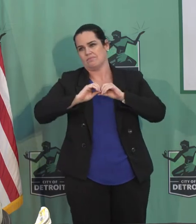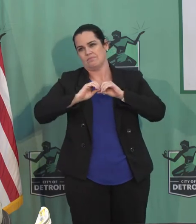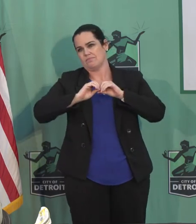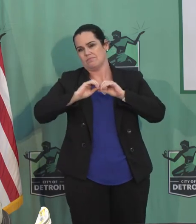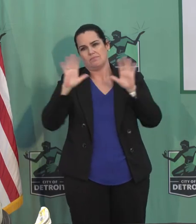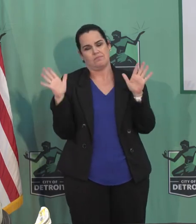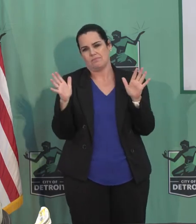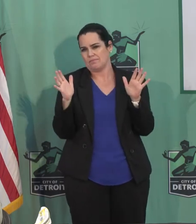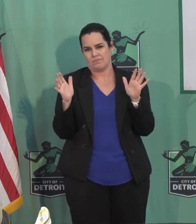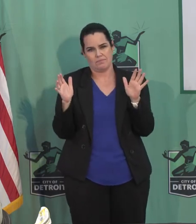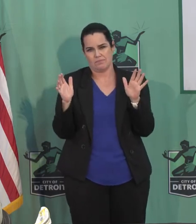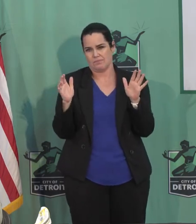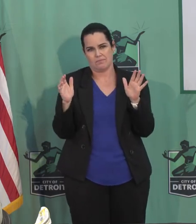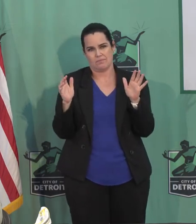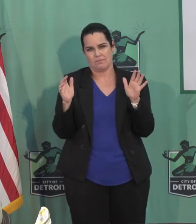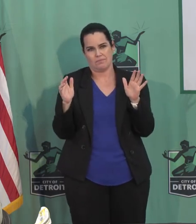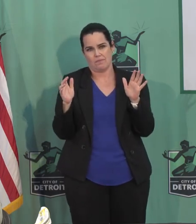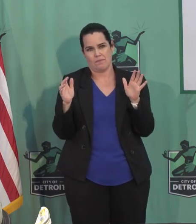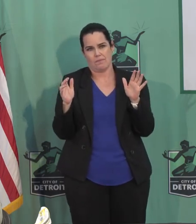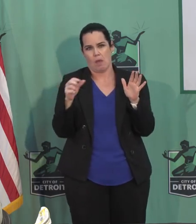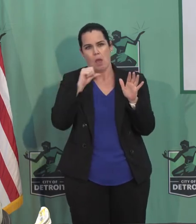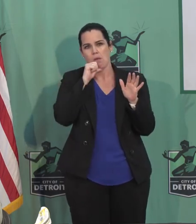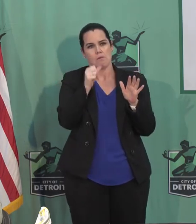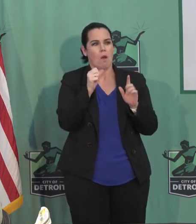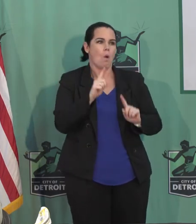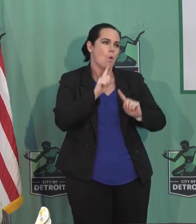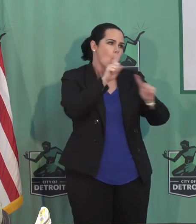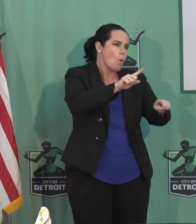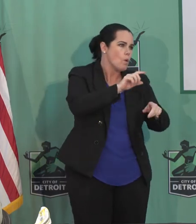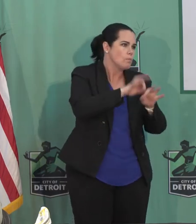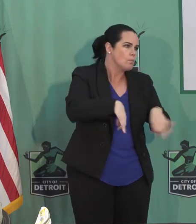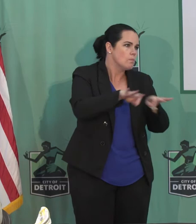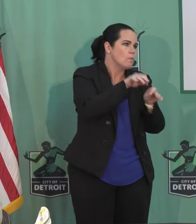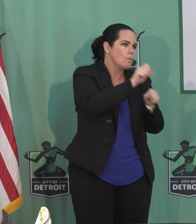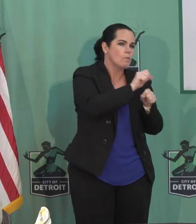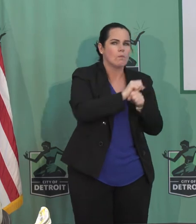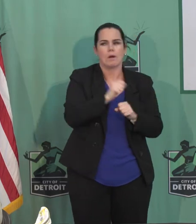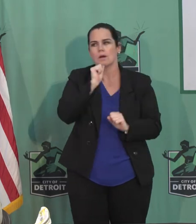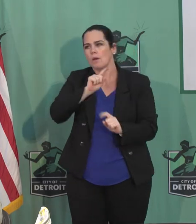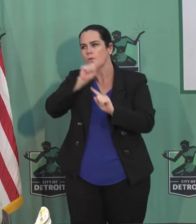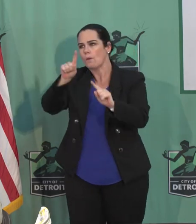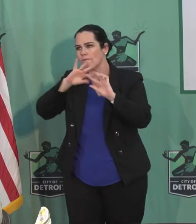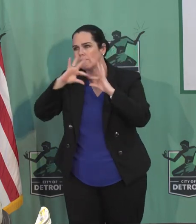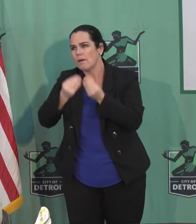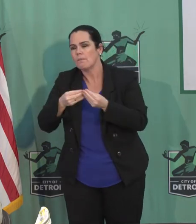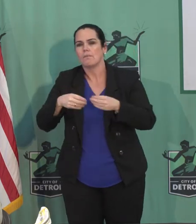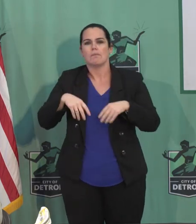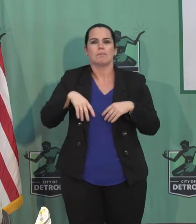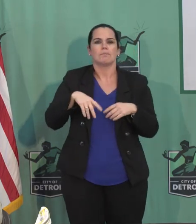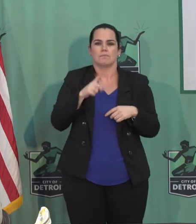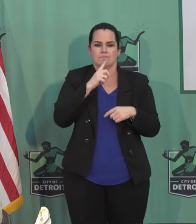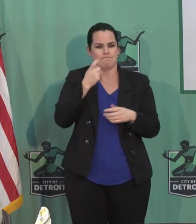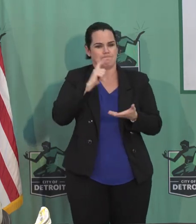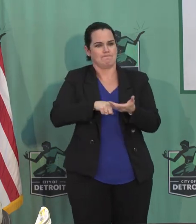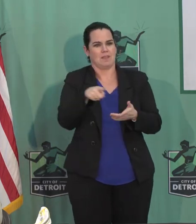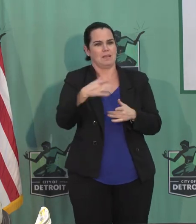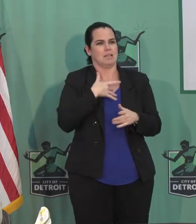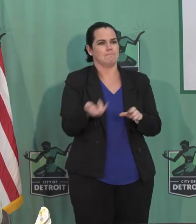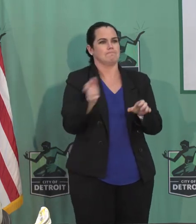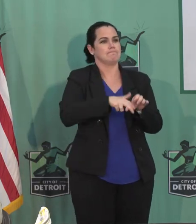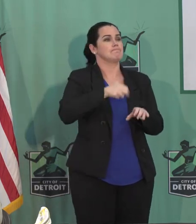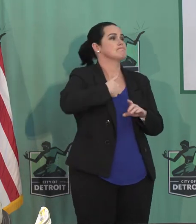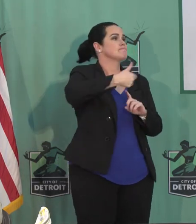going to essential jobs or to take care of family members, that the pattern of them riding back and forth